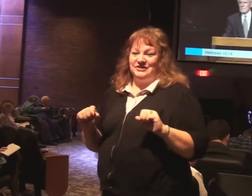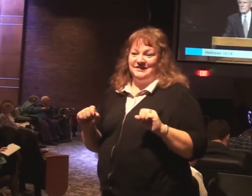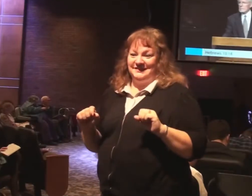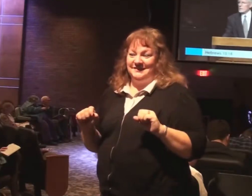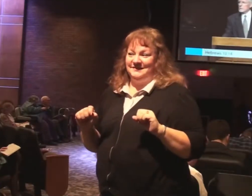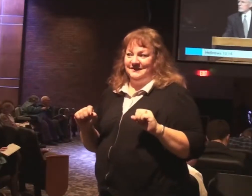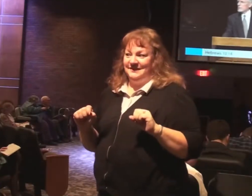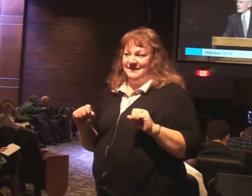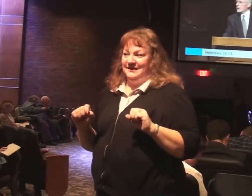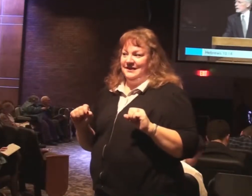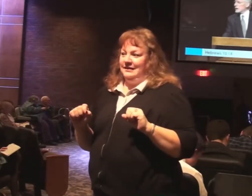Those who have been made holy.